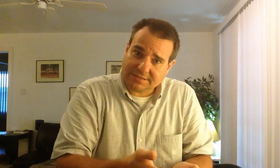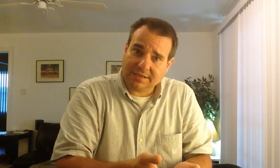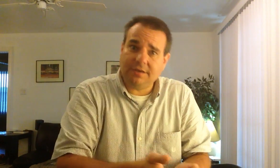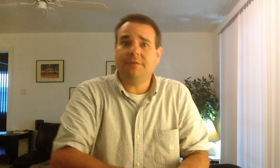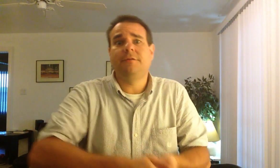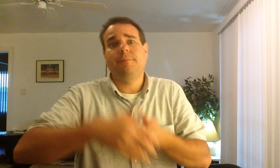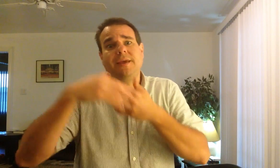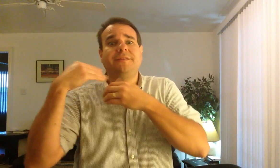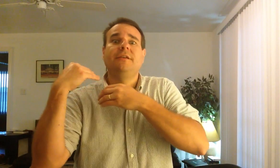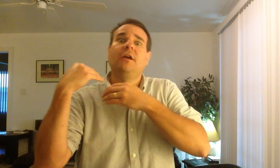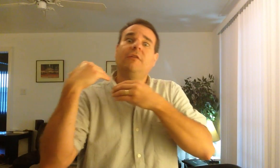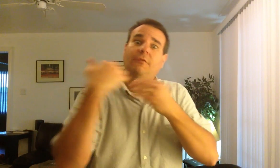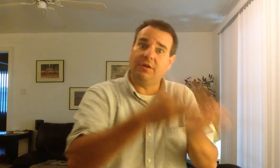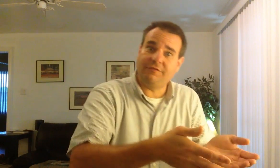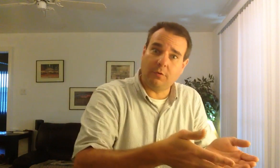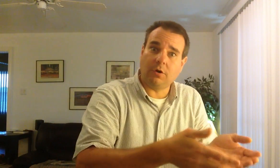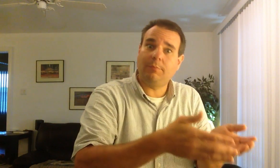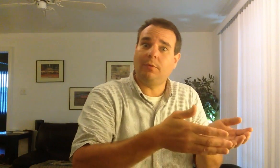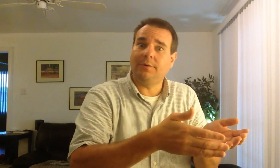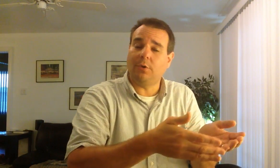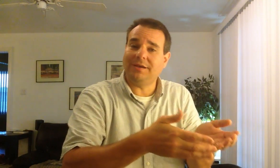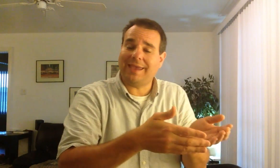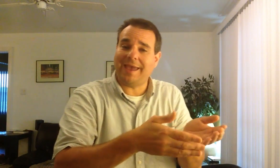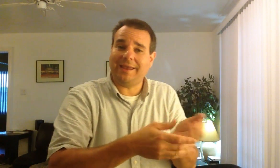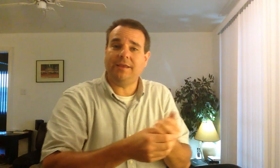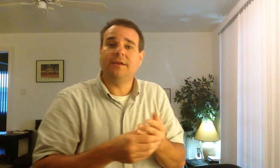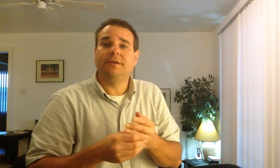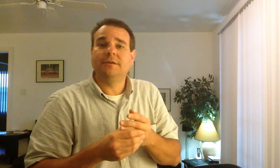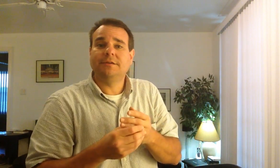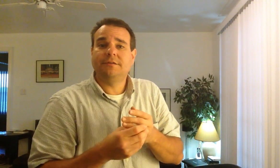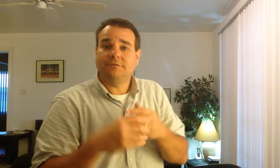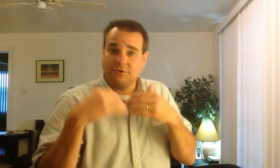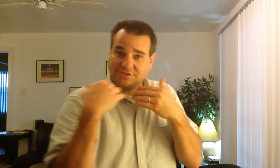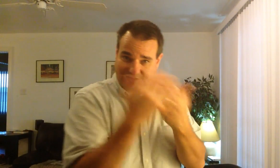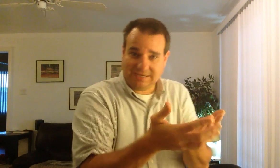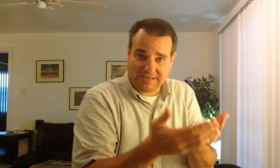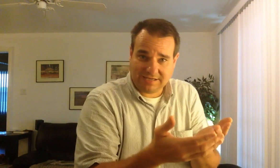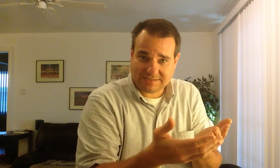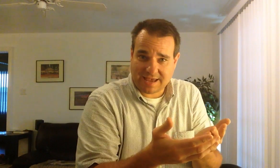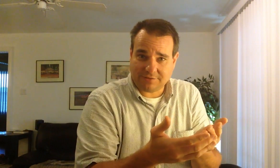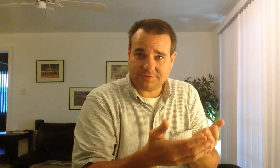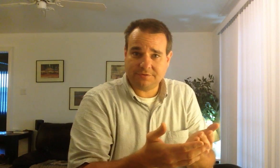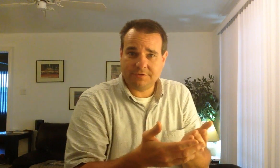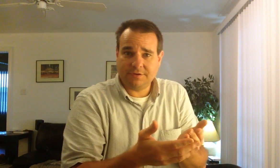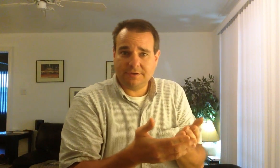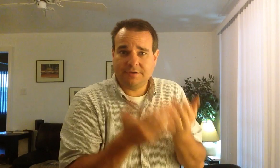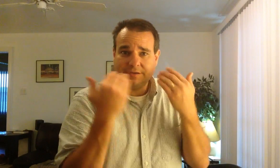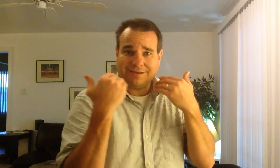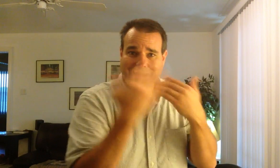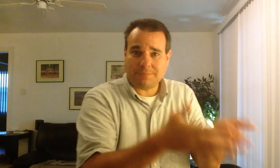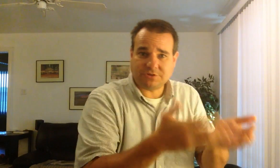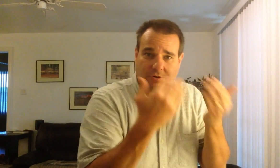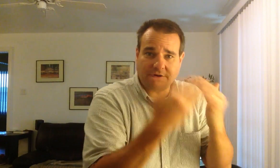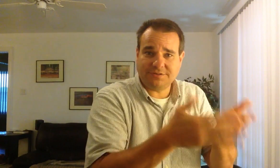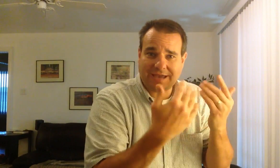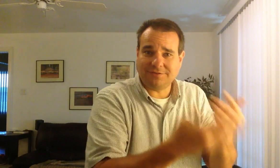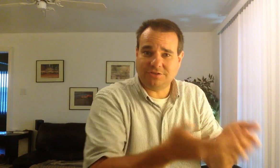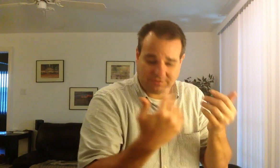16-bit, 44.1K, your CD sound can capture all the sound that you